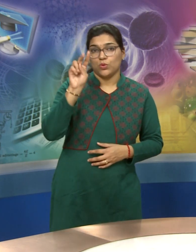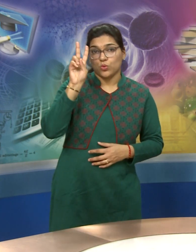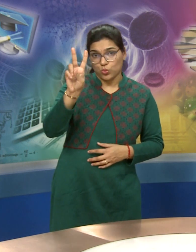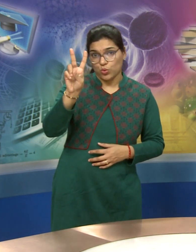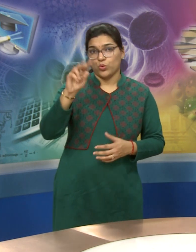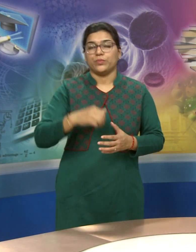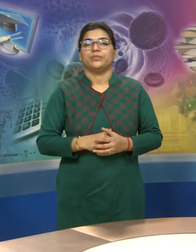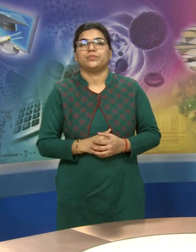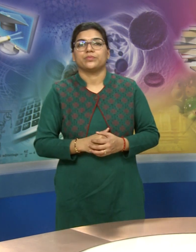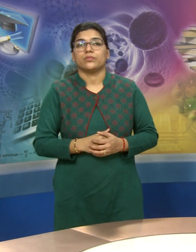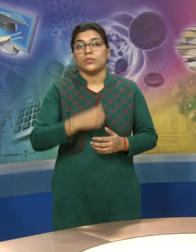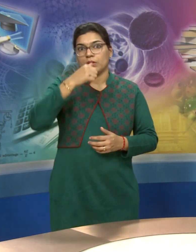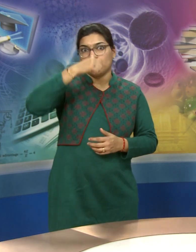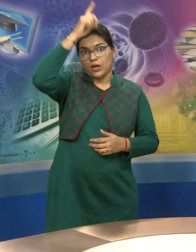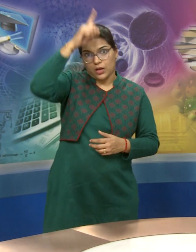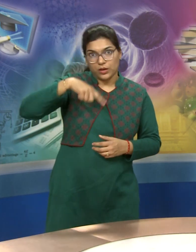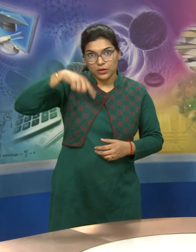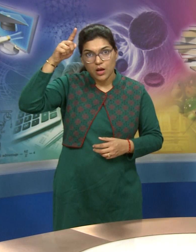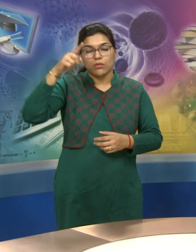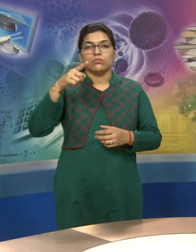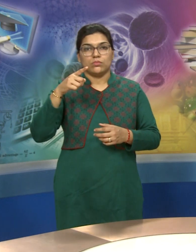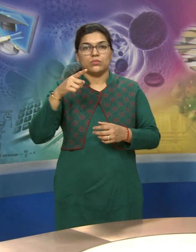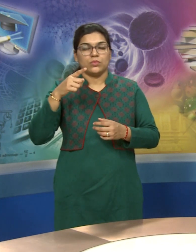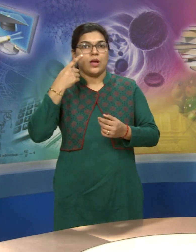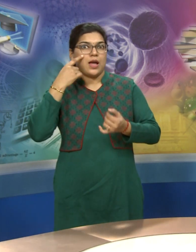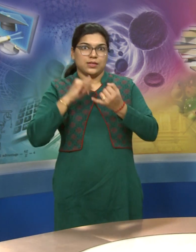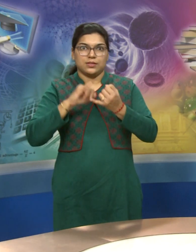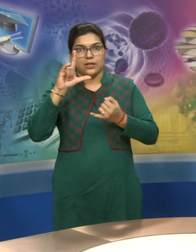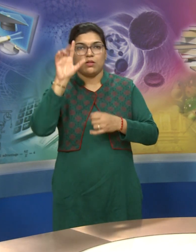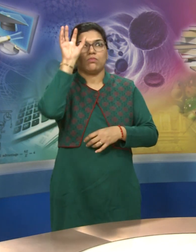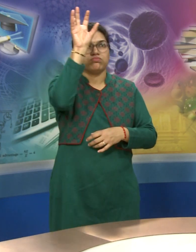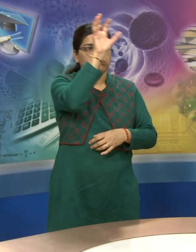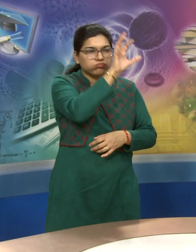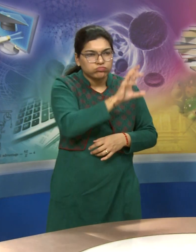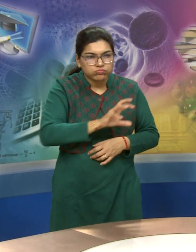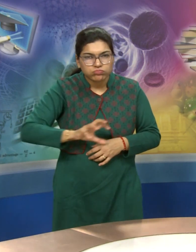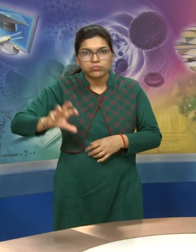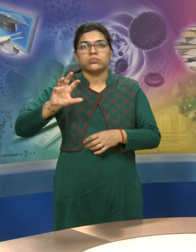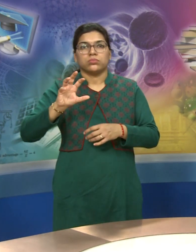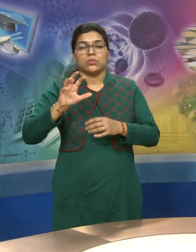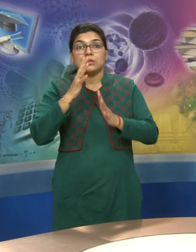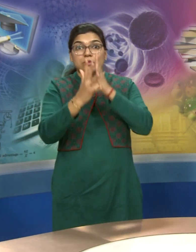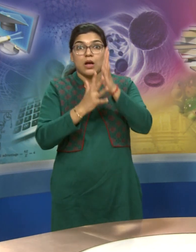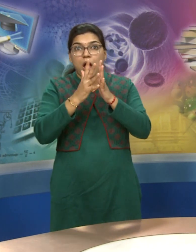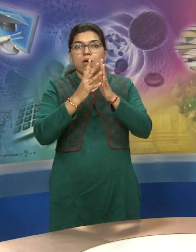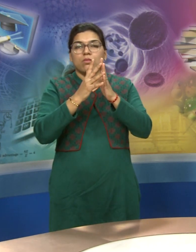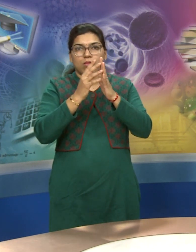2.2 comparison of